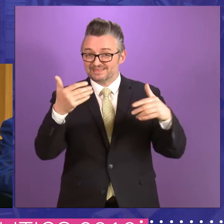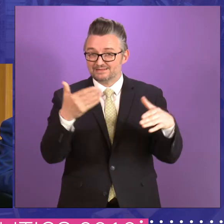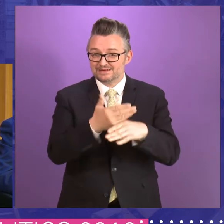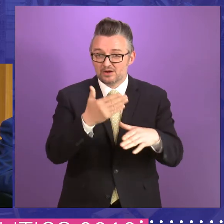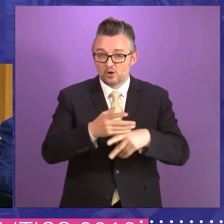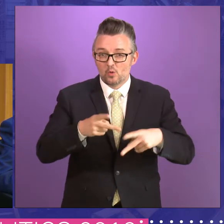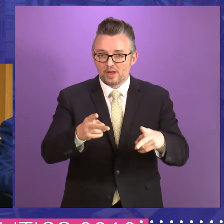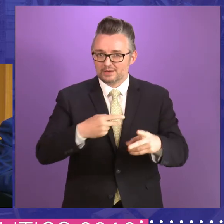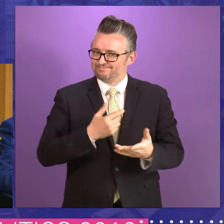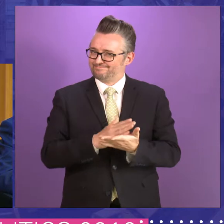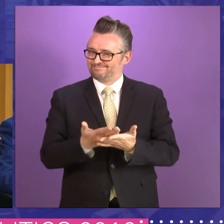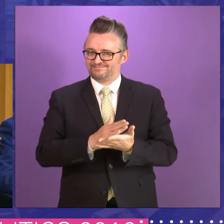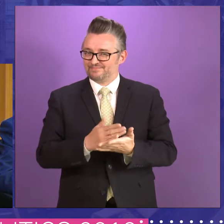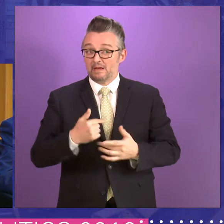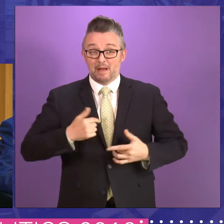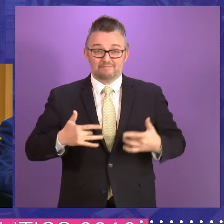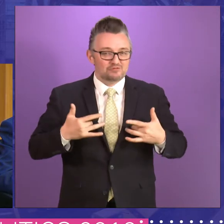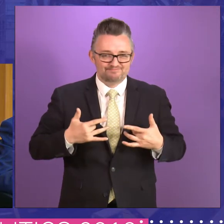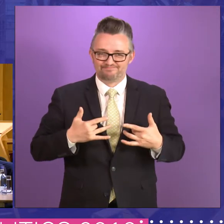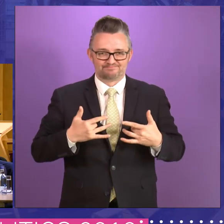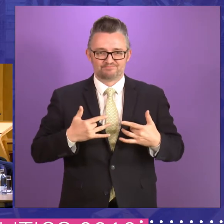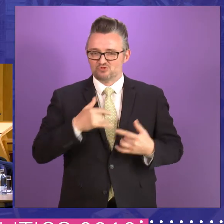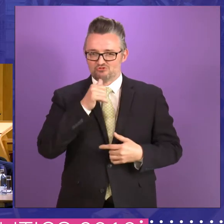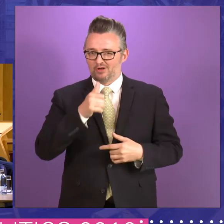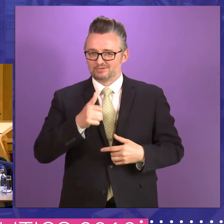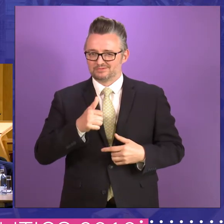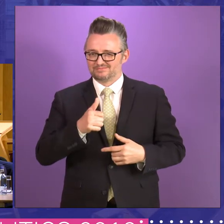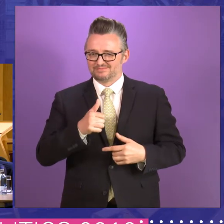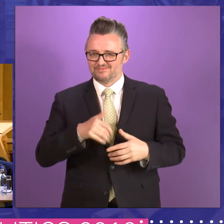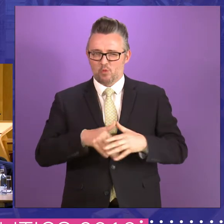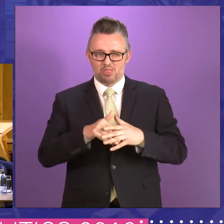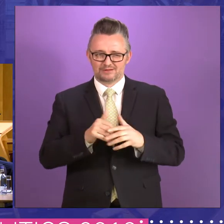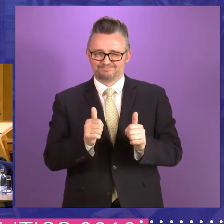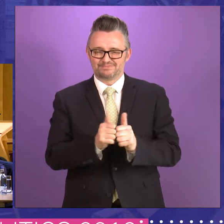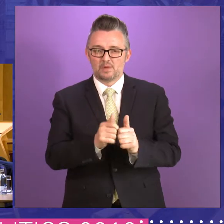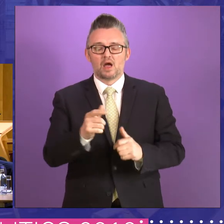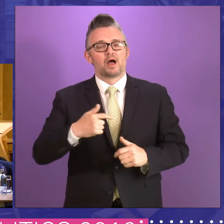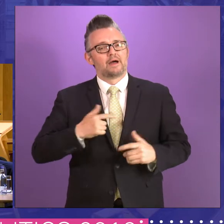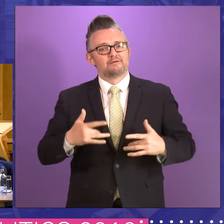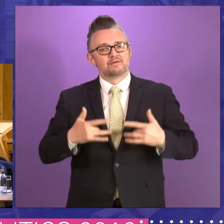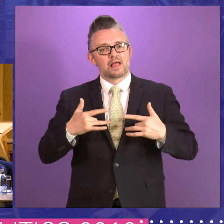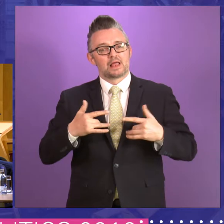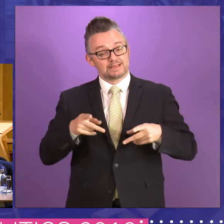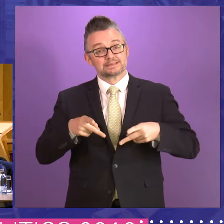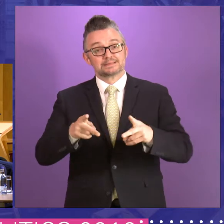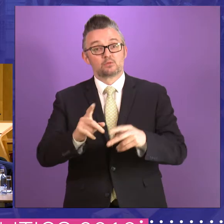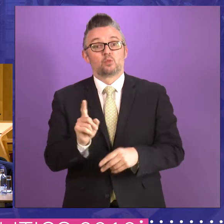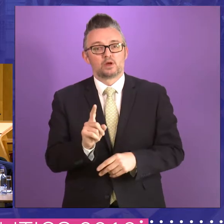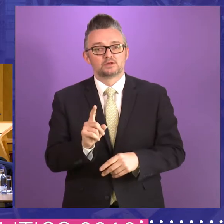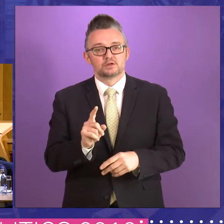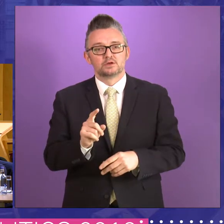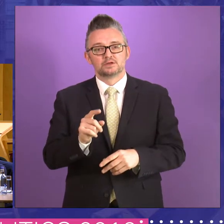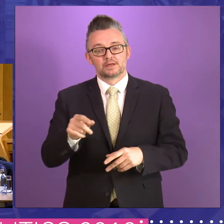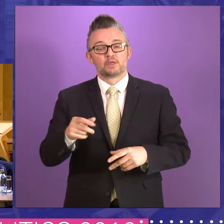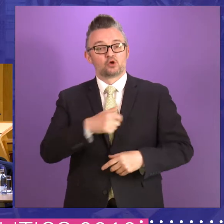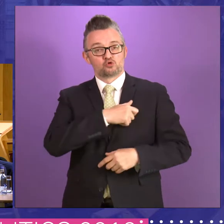of doing it. I don't think so. Um, I, um, think that there should be a system where the committees can be set